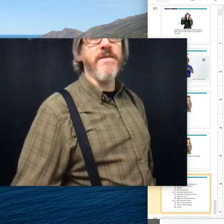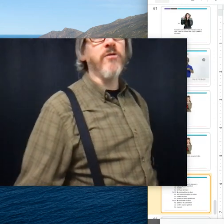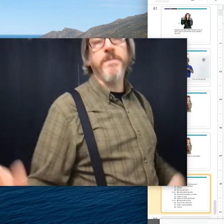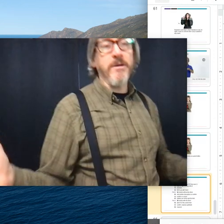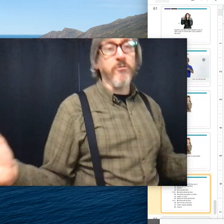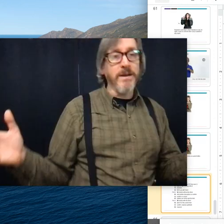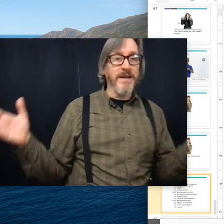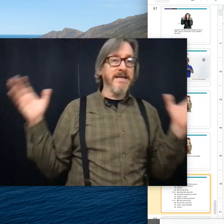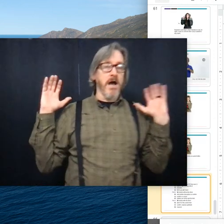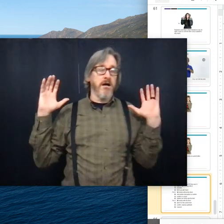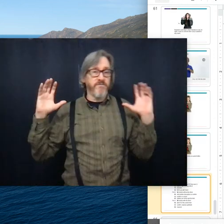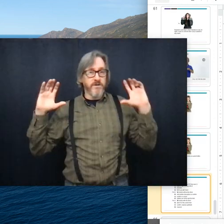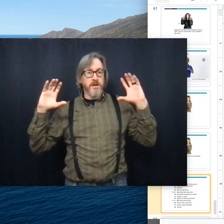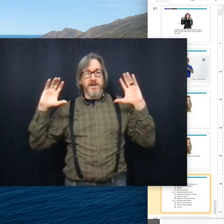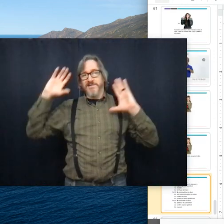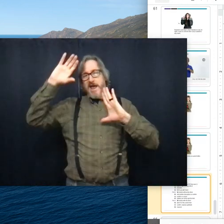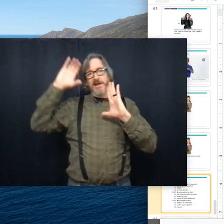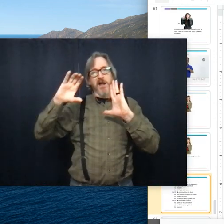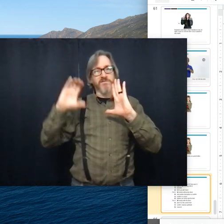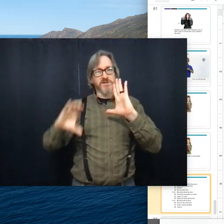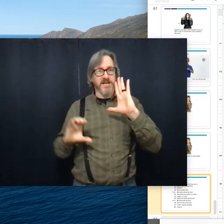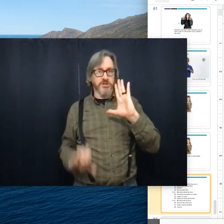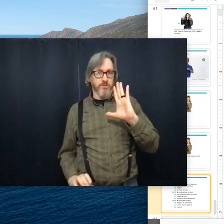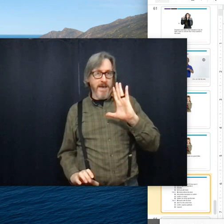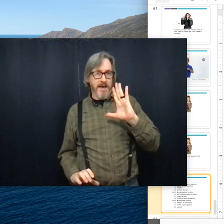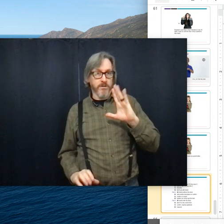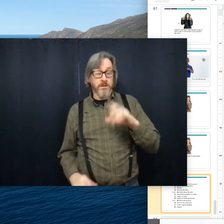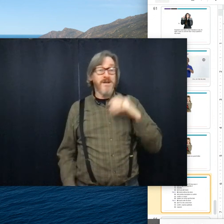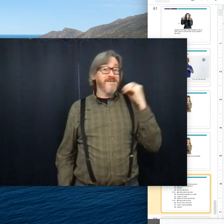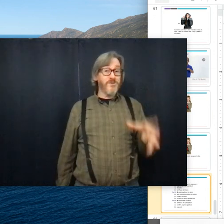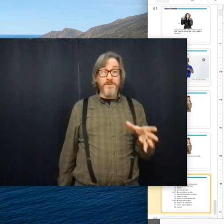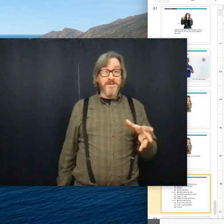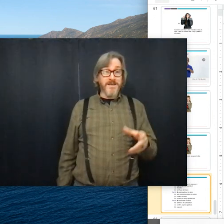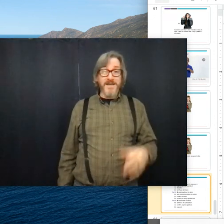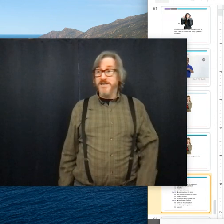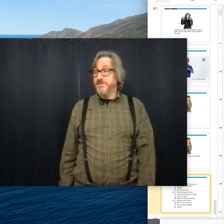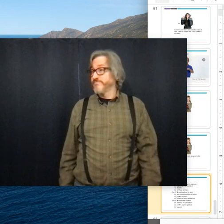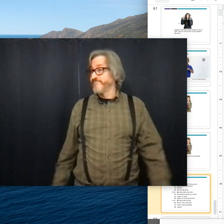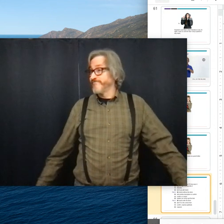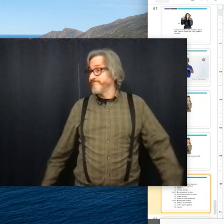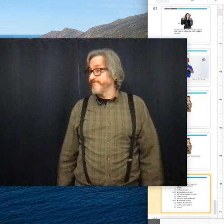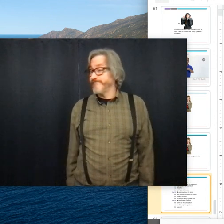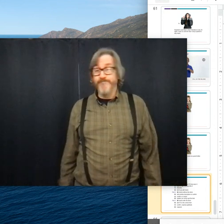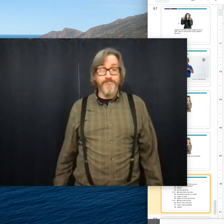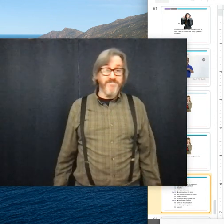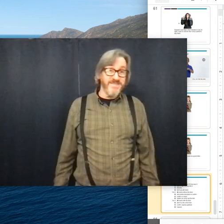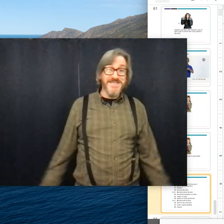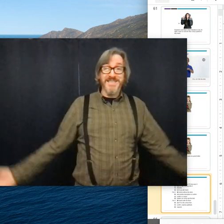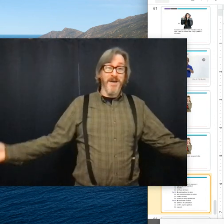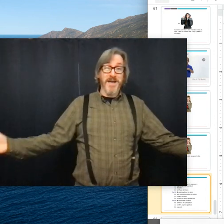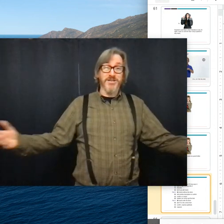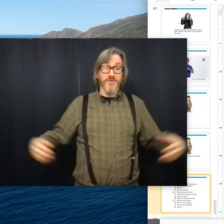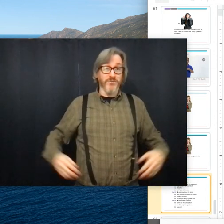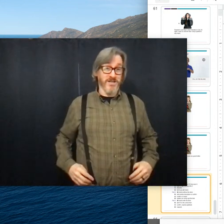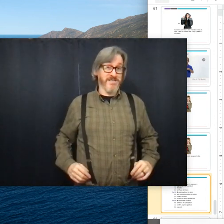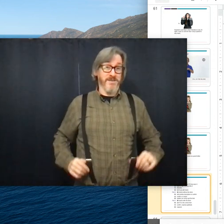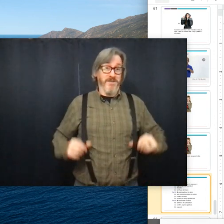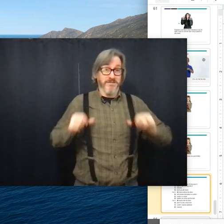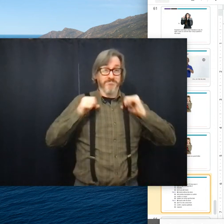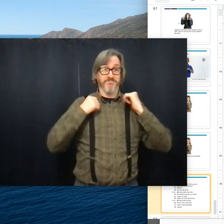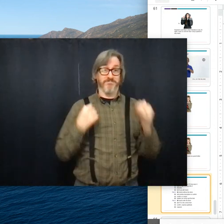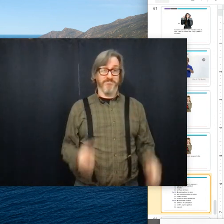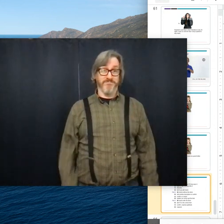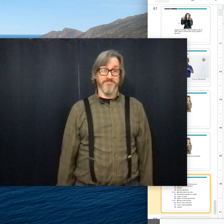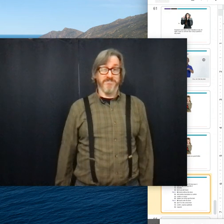And then a repeat of that conversational pattern. So the big thing is, imagine you've lost